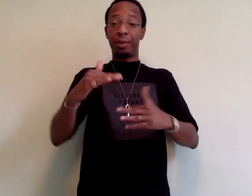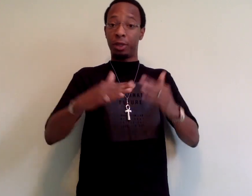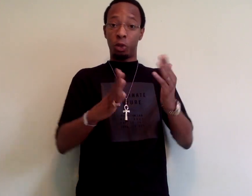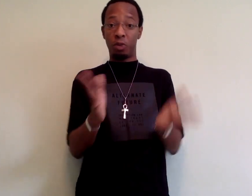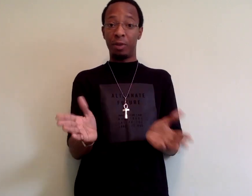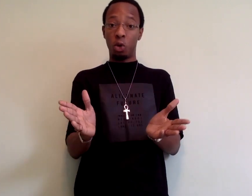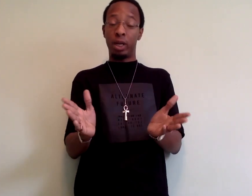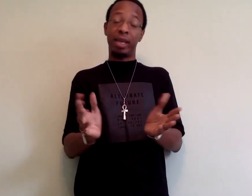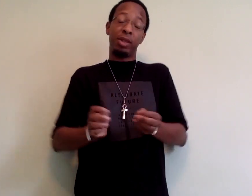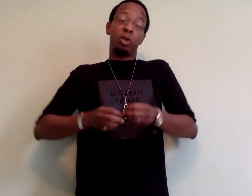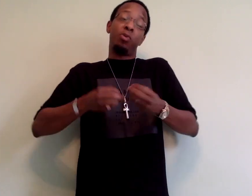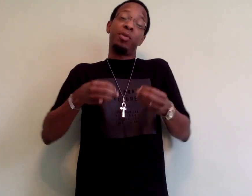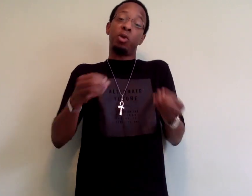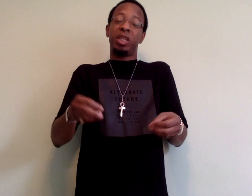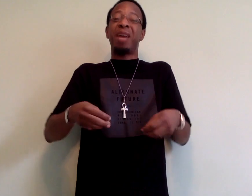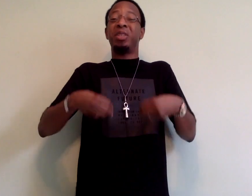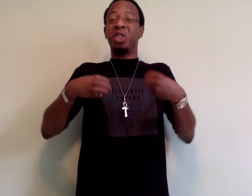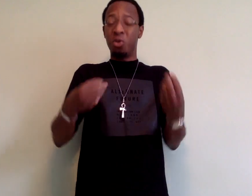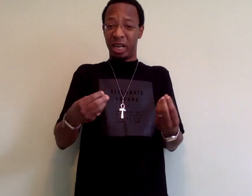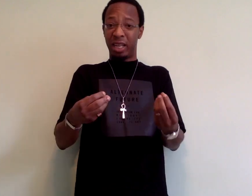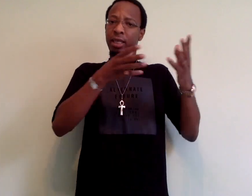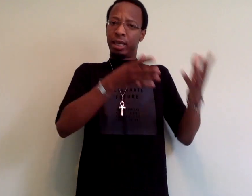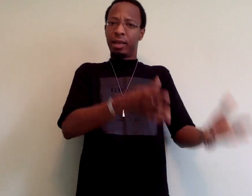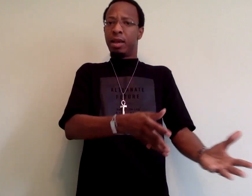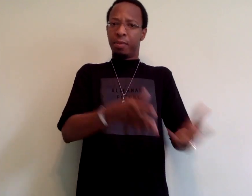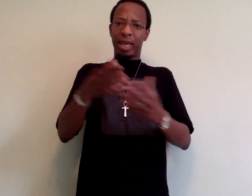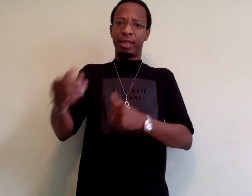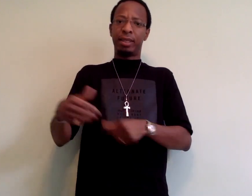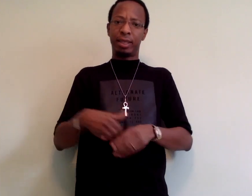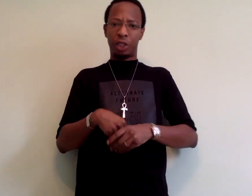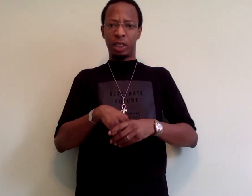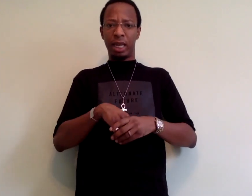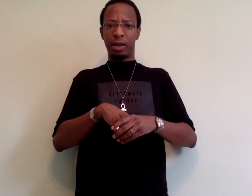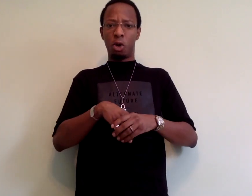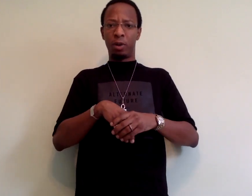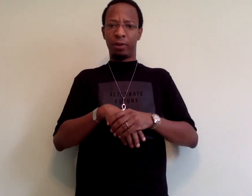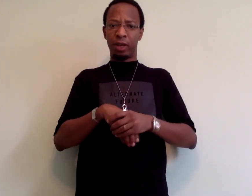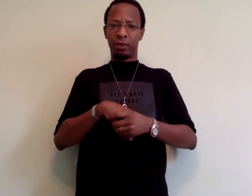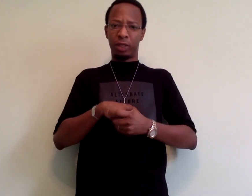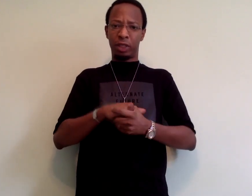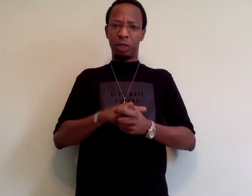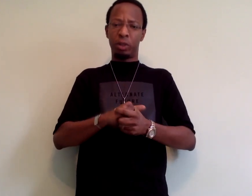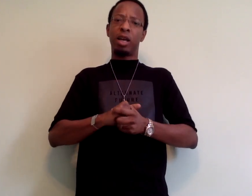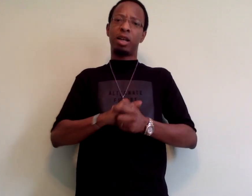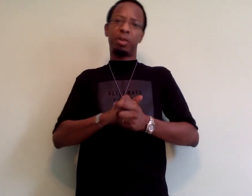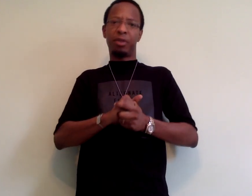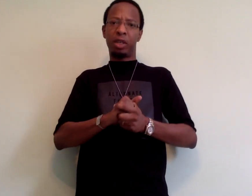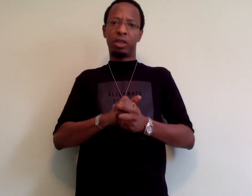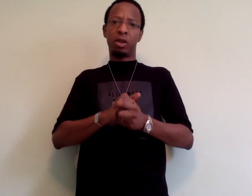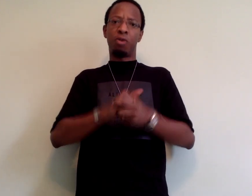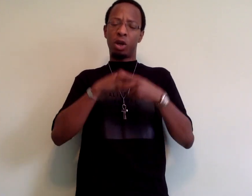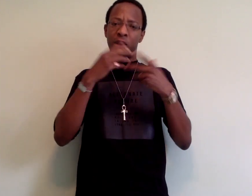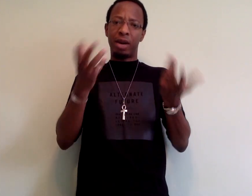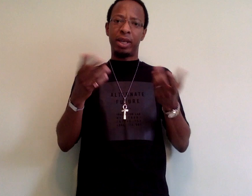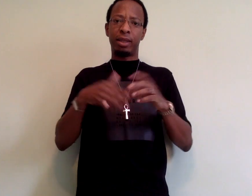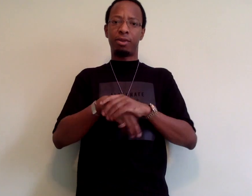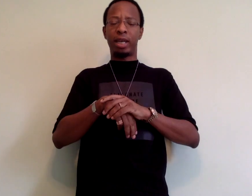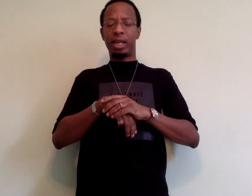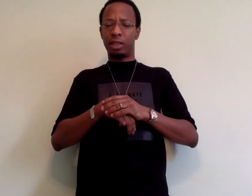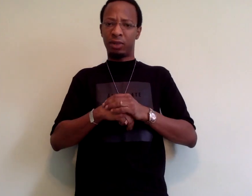up to the Supreme Court, giving the Supreme Court the opportunity to make its decision in Obergefell v. Hughes a couple of years ago, requiring the recognition of